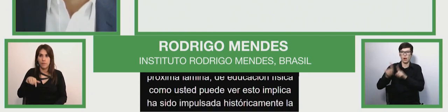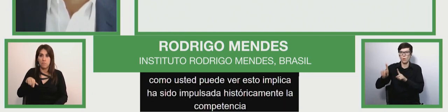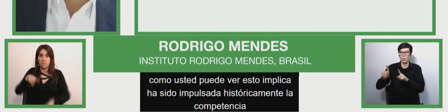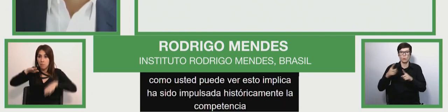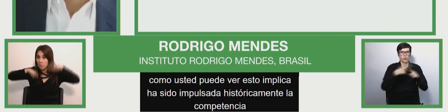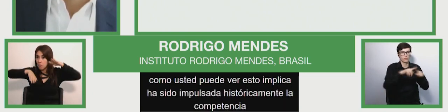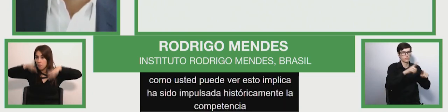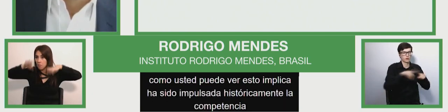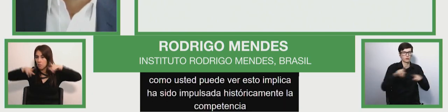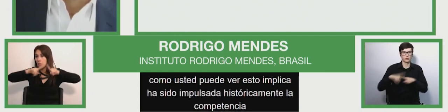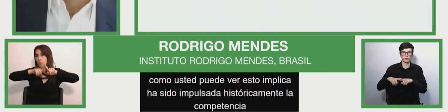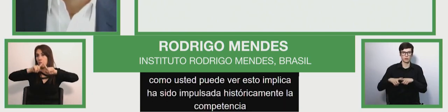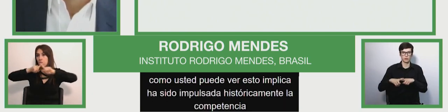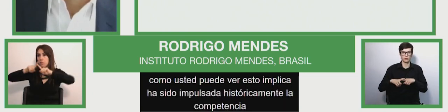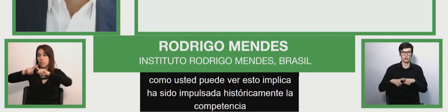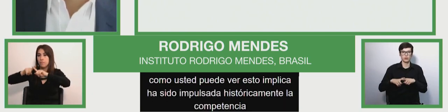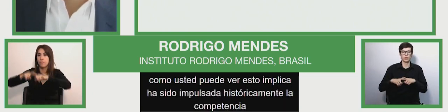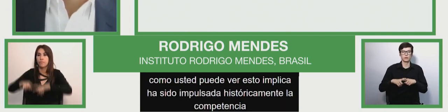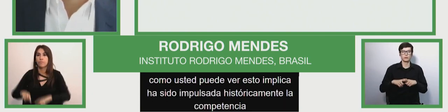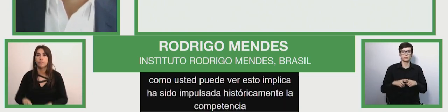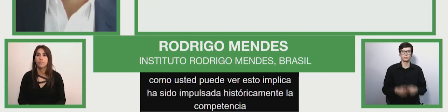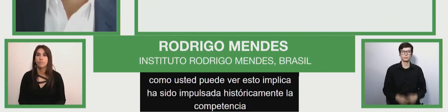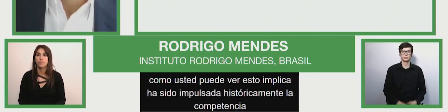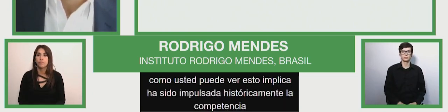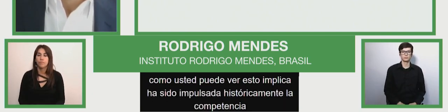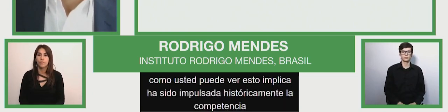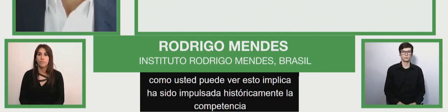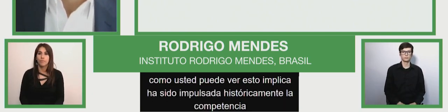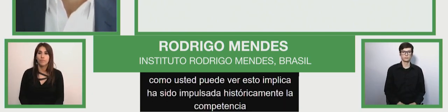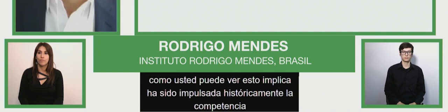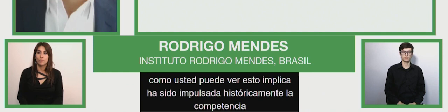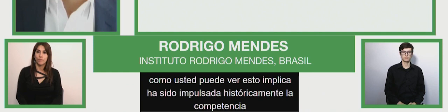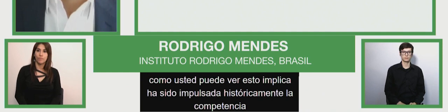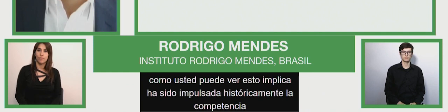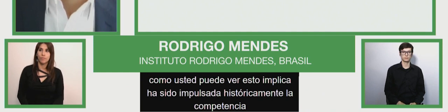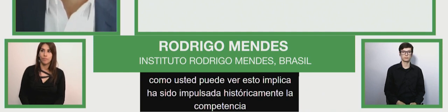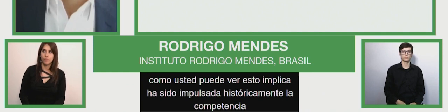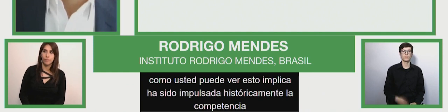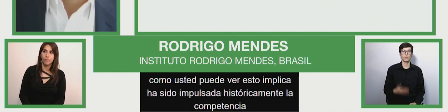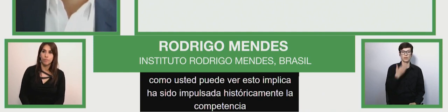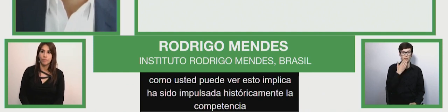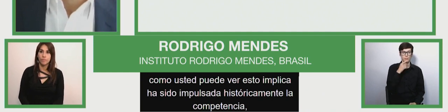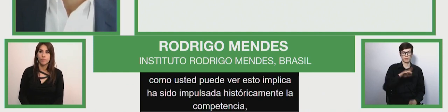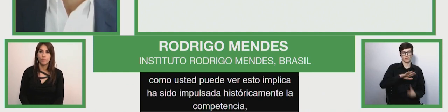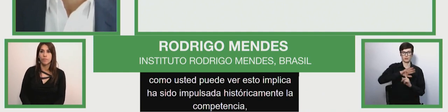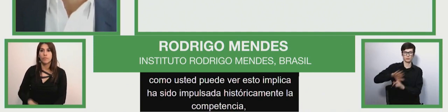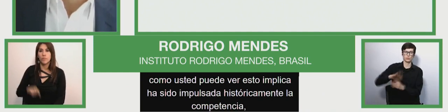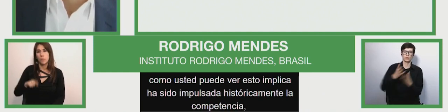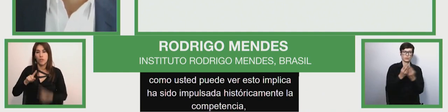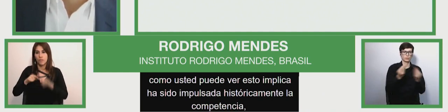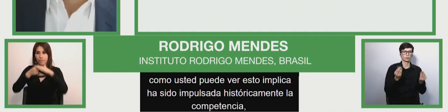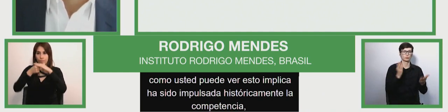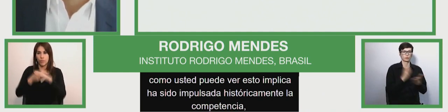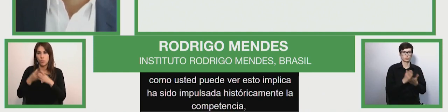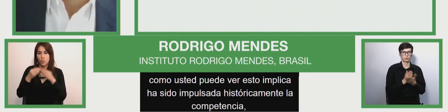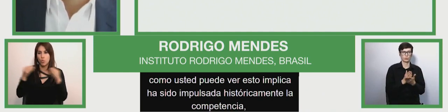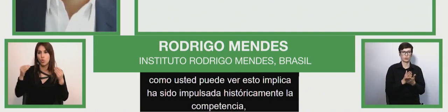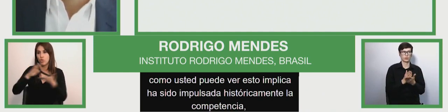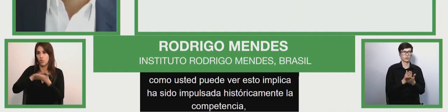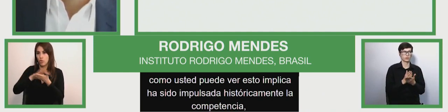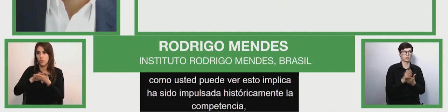been driven by competition and athletic performance, which